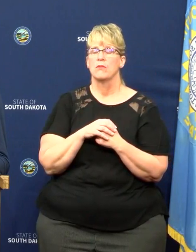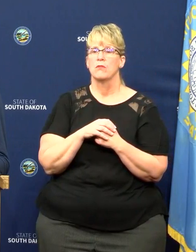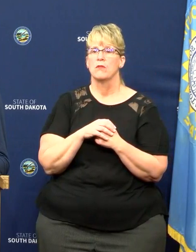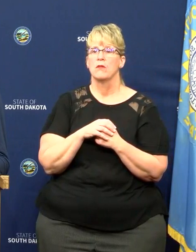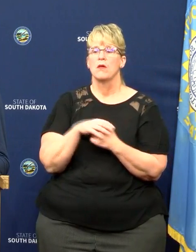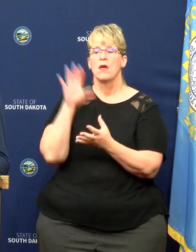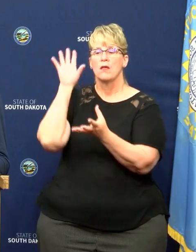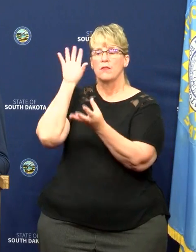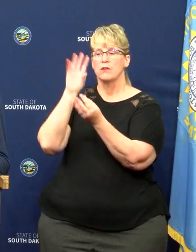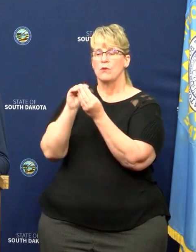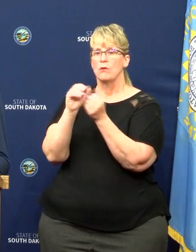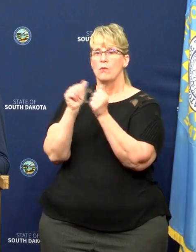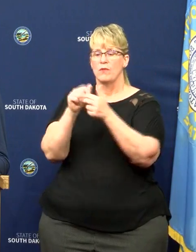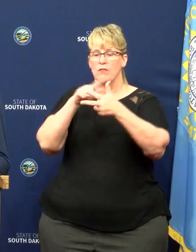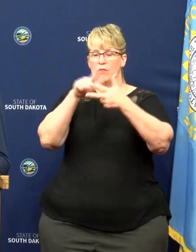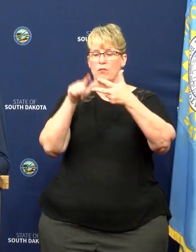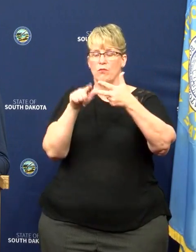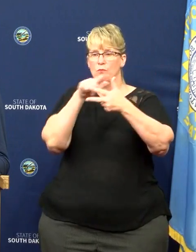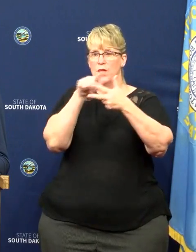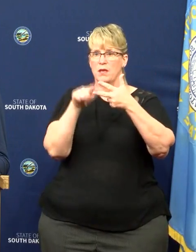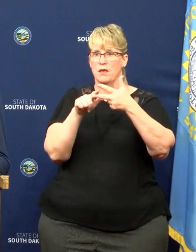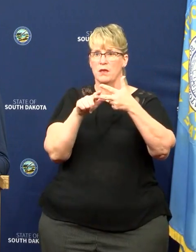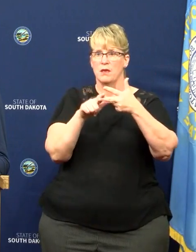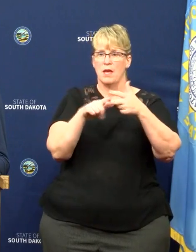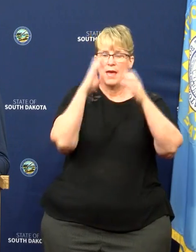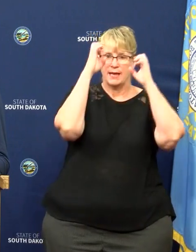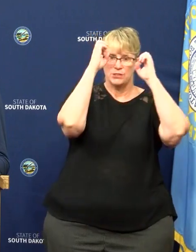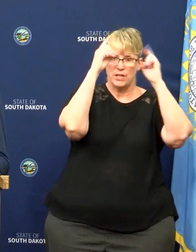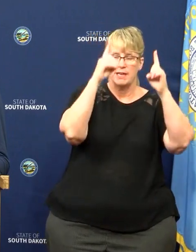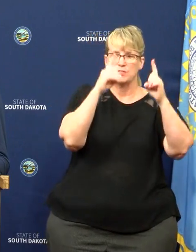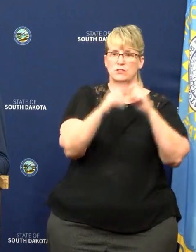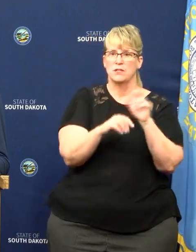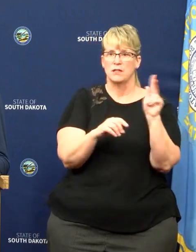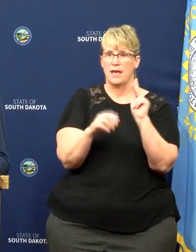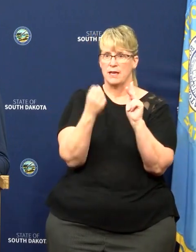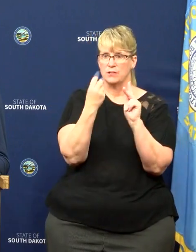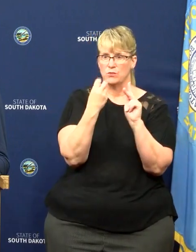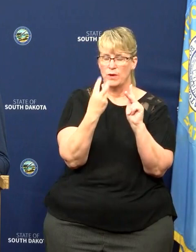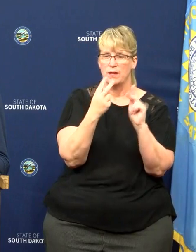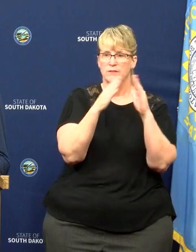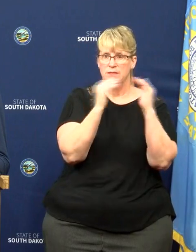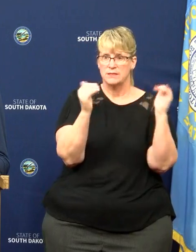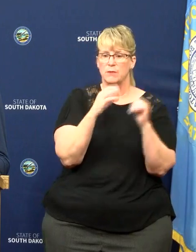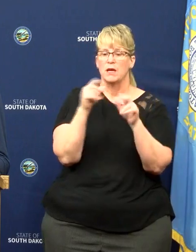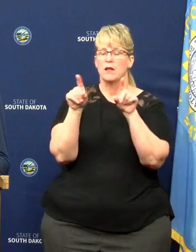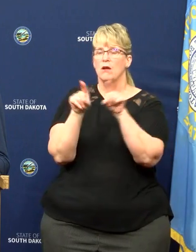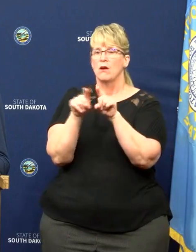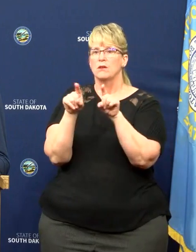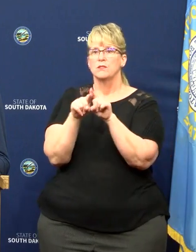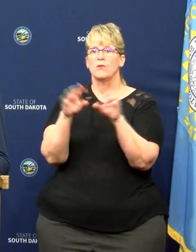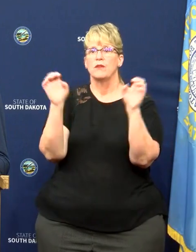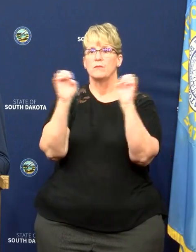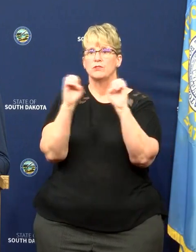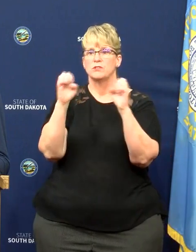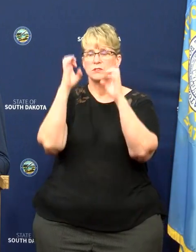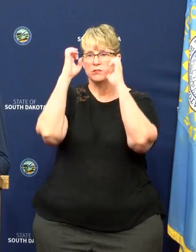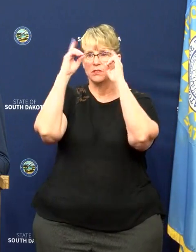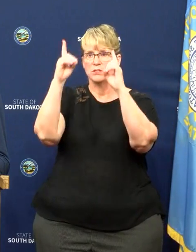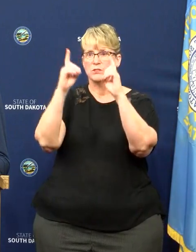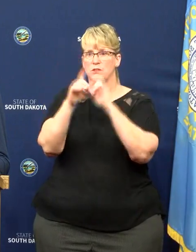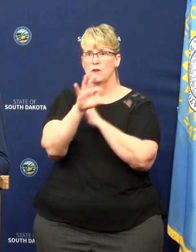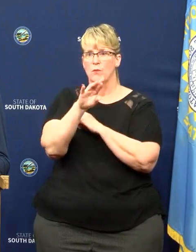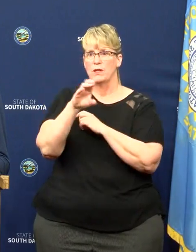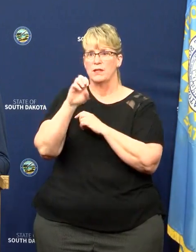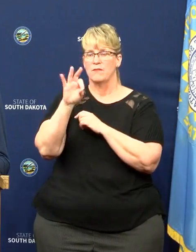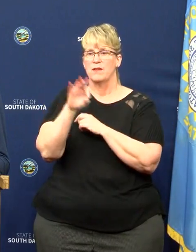The total between the three, secondary education, the K-12 system, and then also the emergency education relief